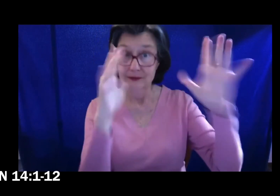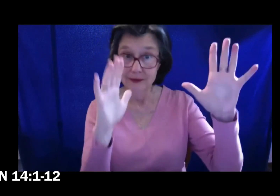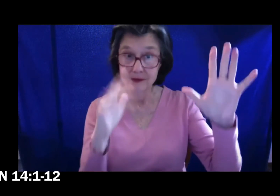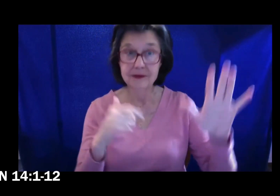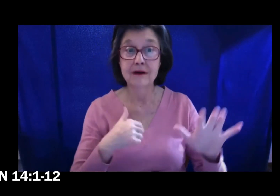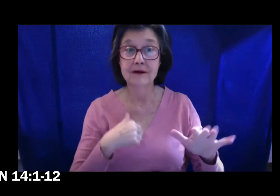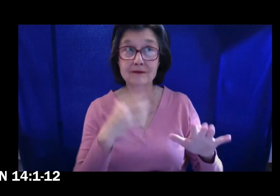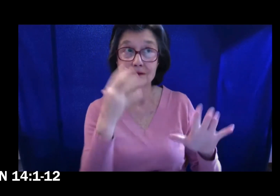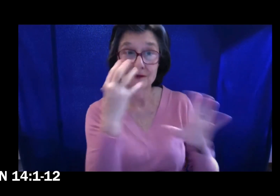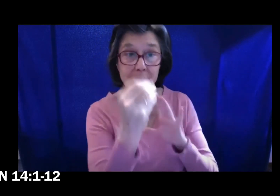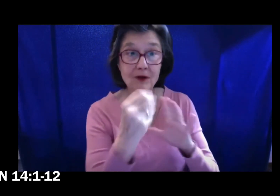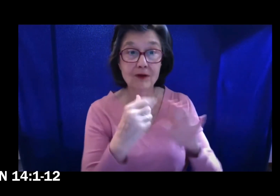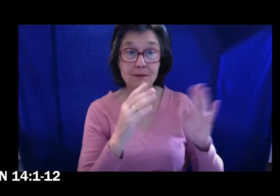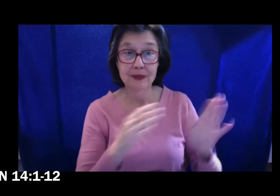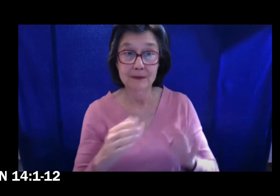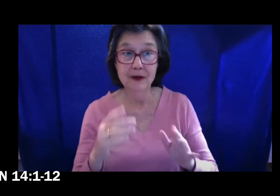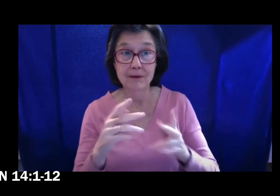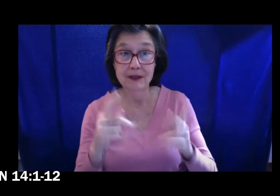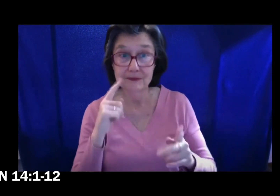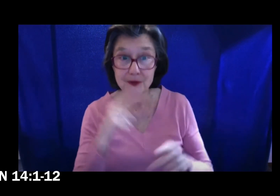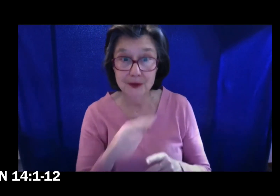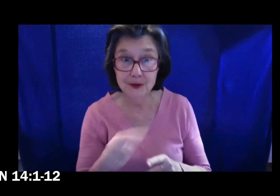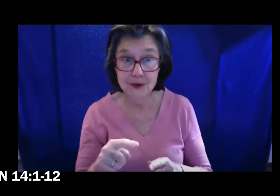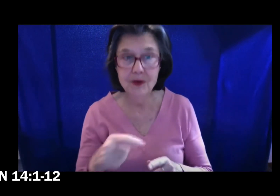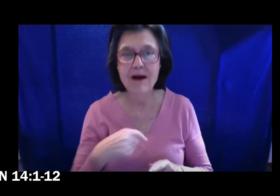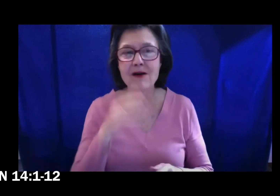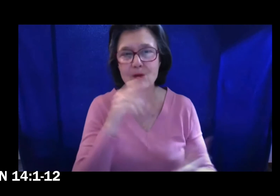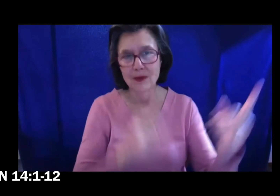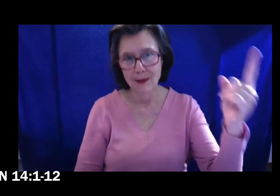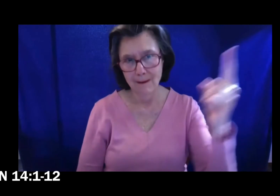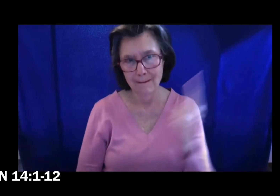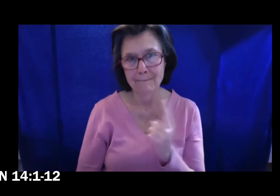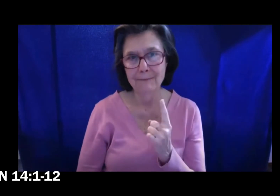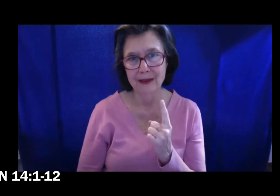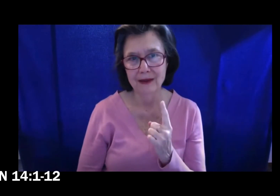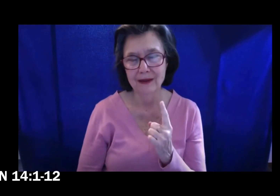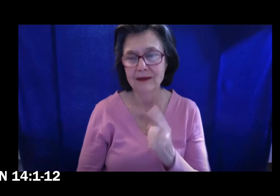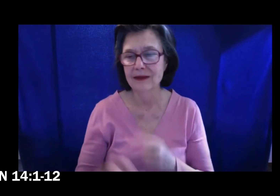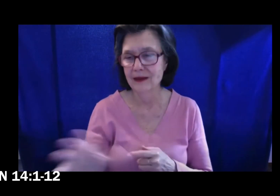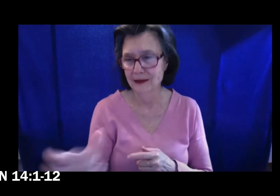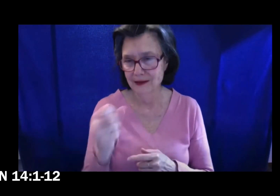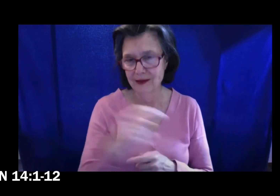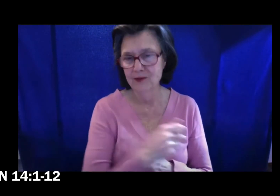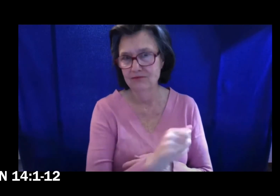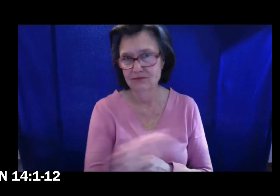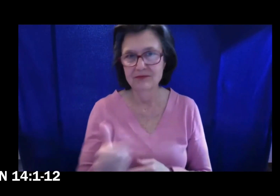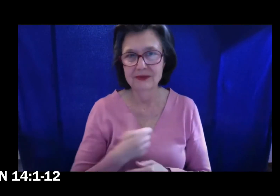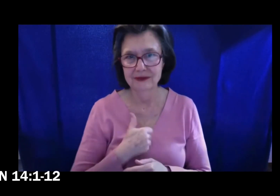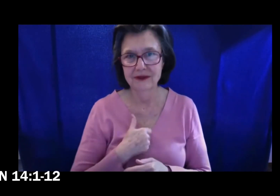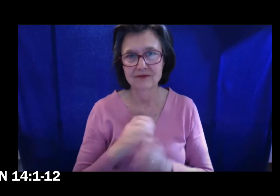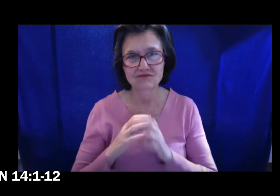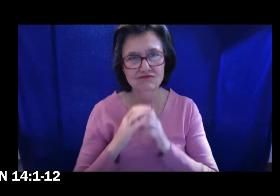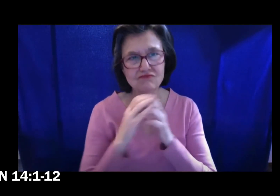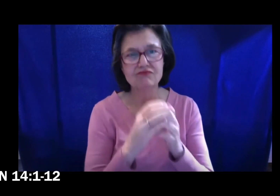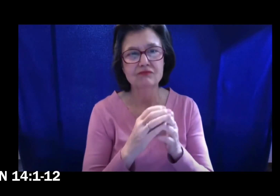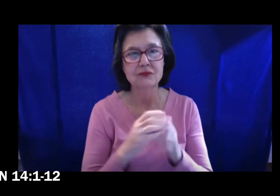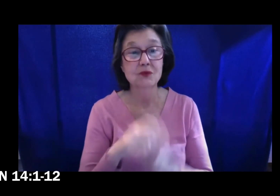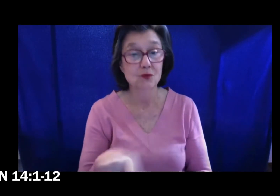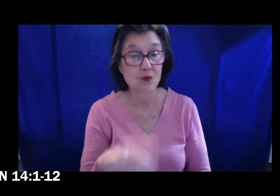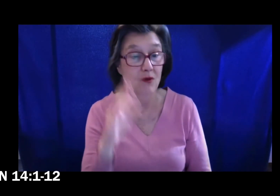And if I go and prepare a place for you, I will come back again and take you to myself so